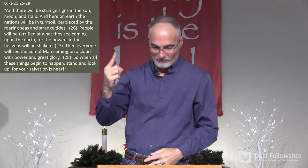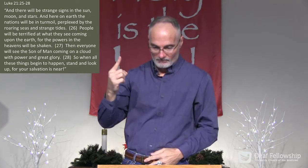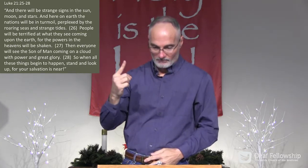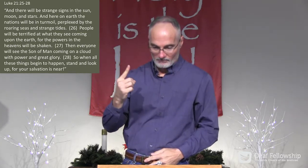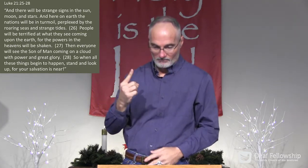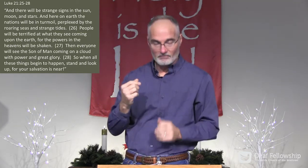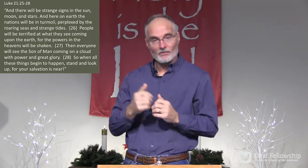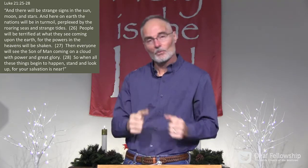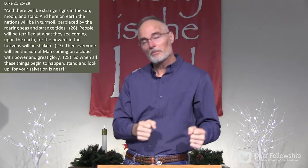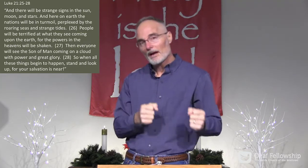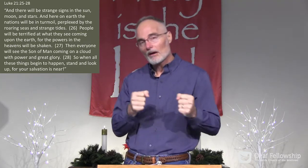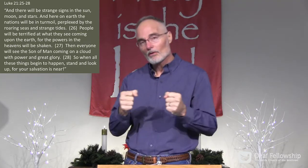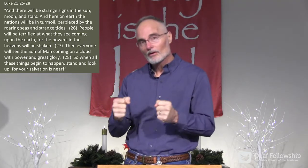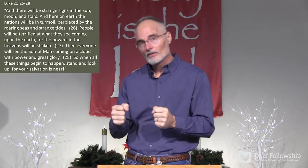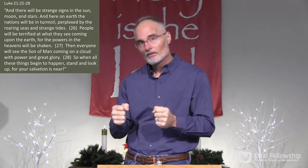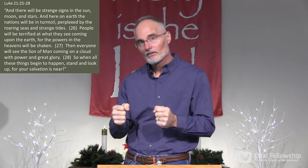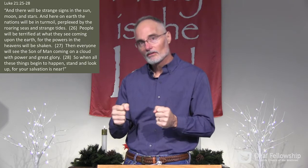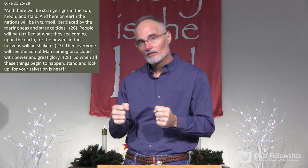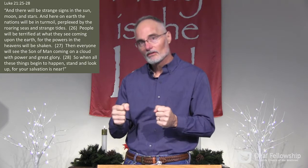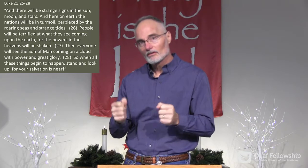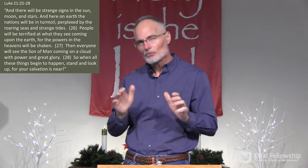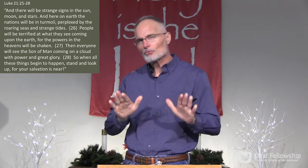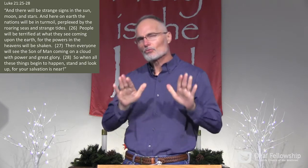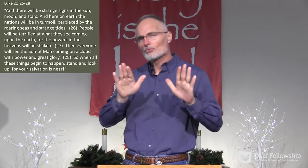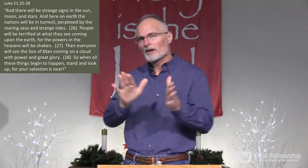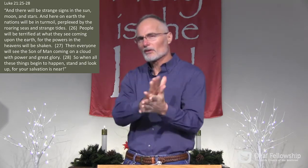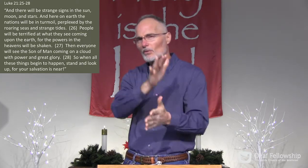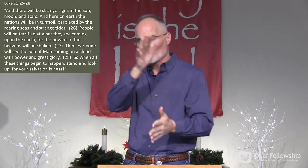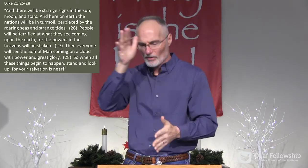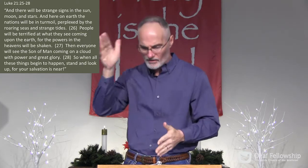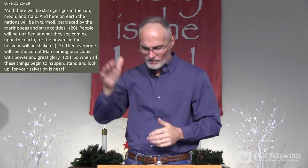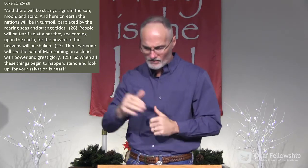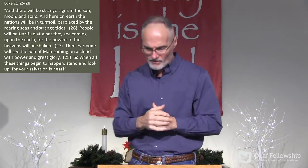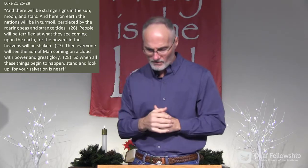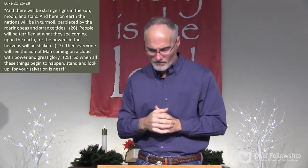with power and great glory.